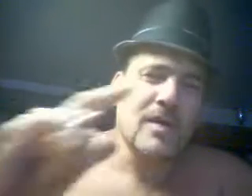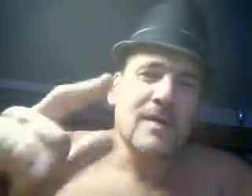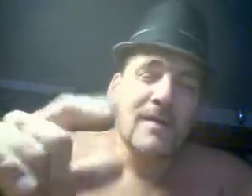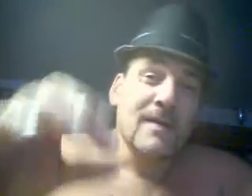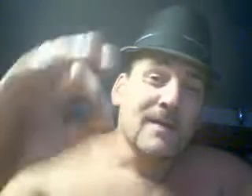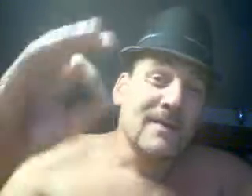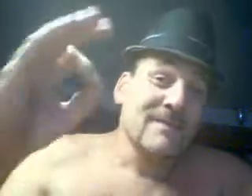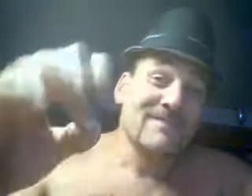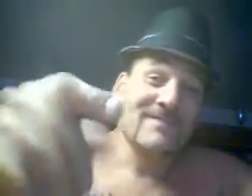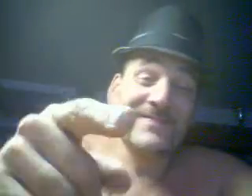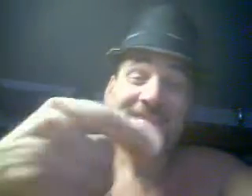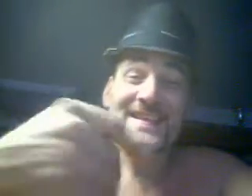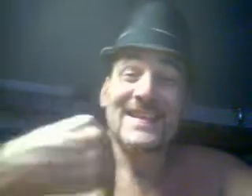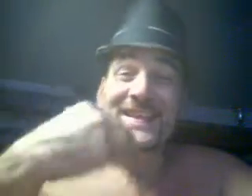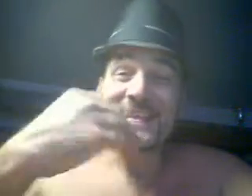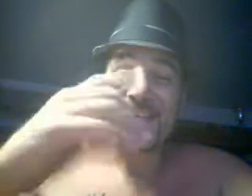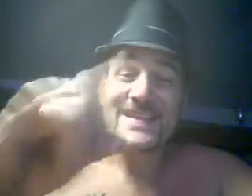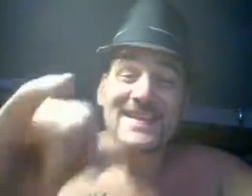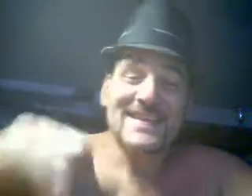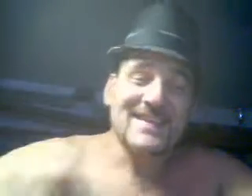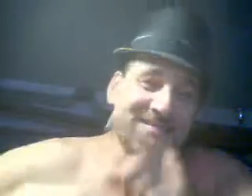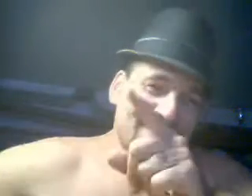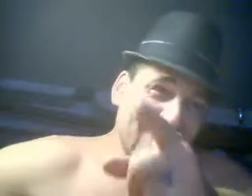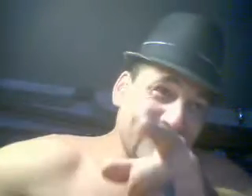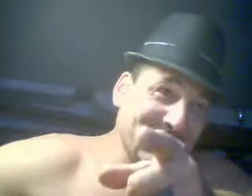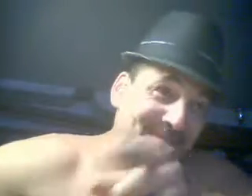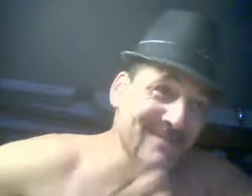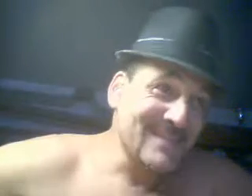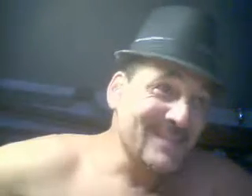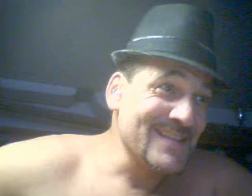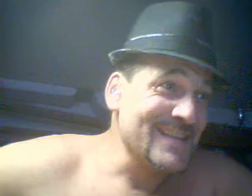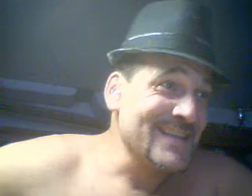If you haven't believed oh, the